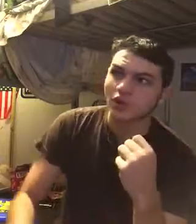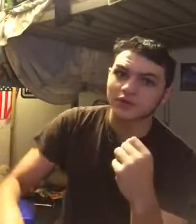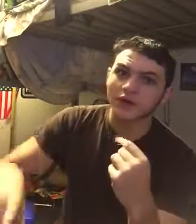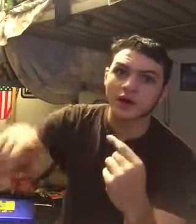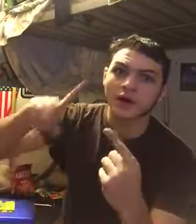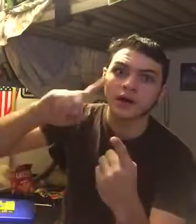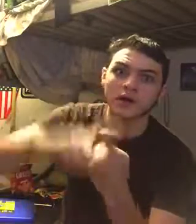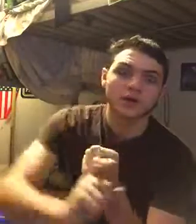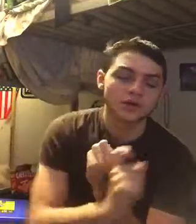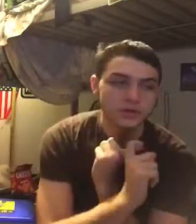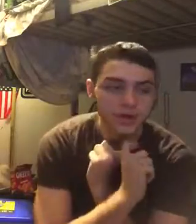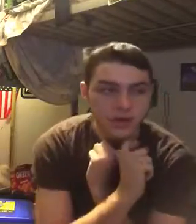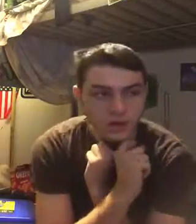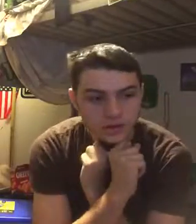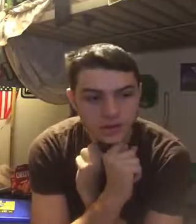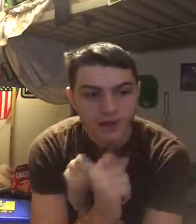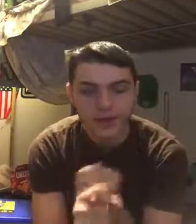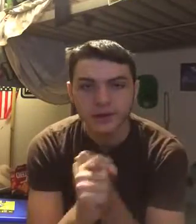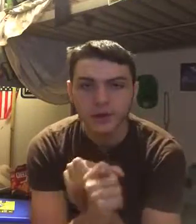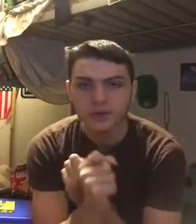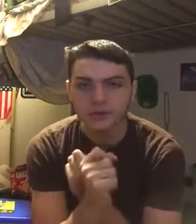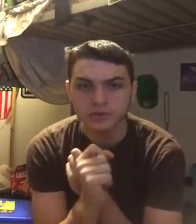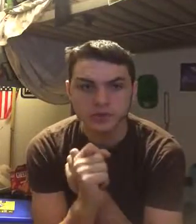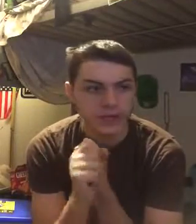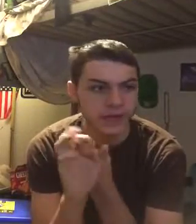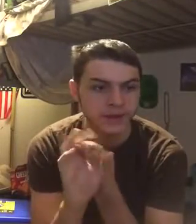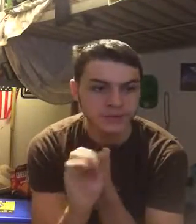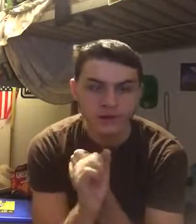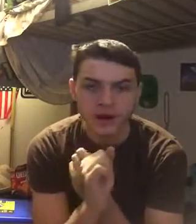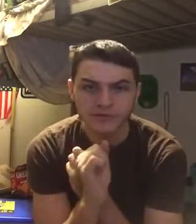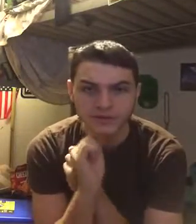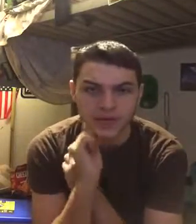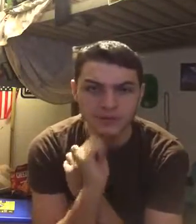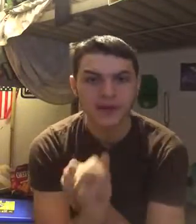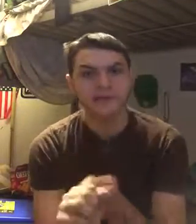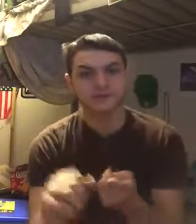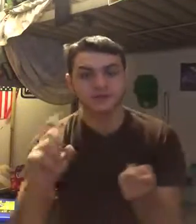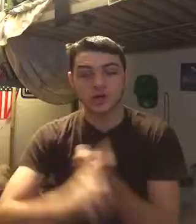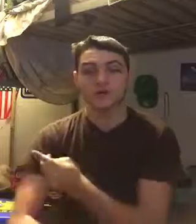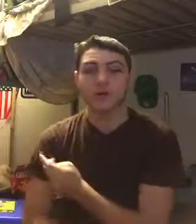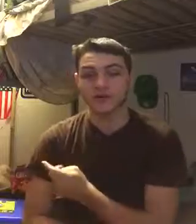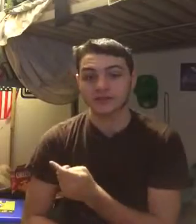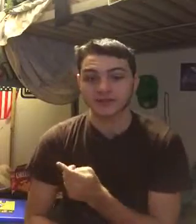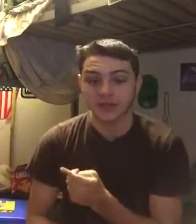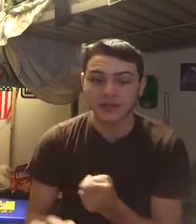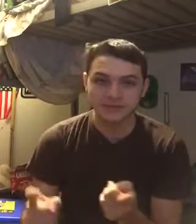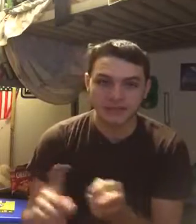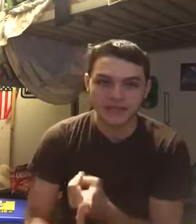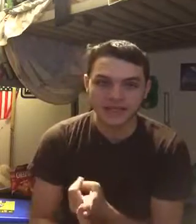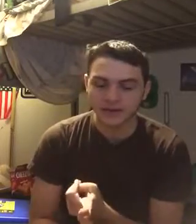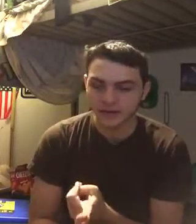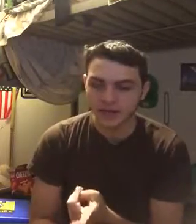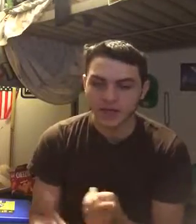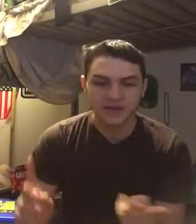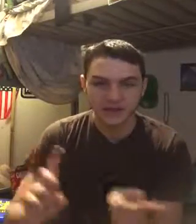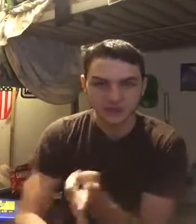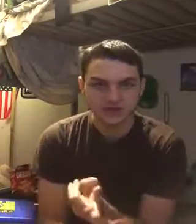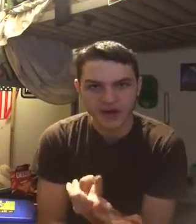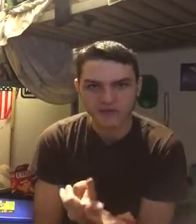the head coach and front office not being able to drop in the offensive line. He's been getting killed. They only draft